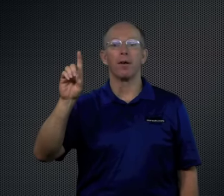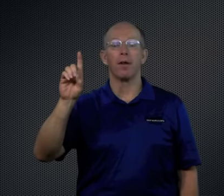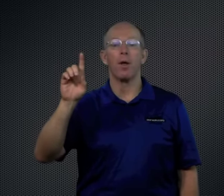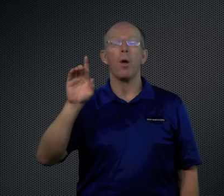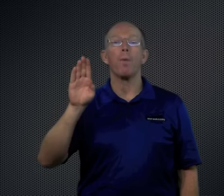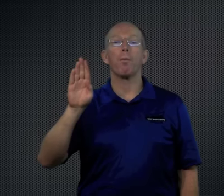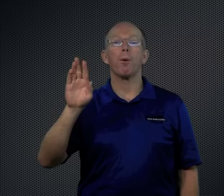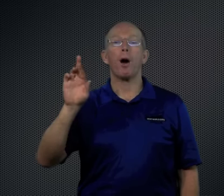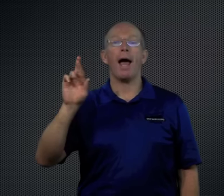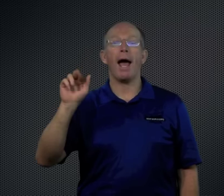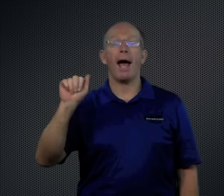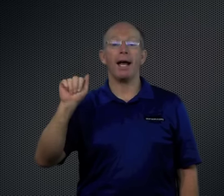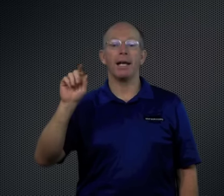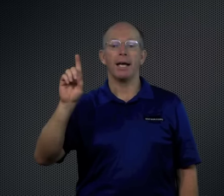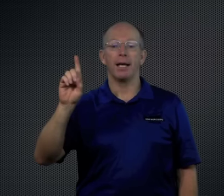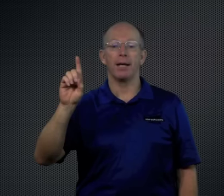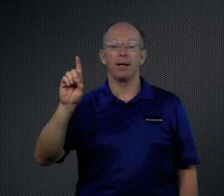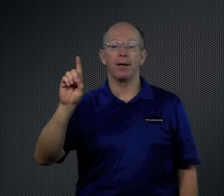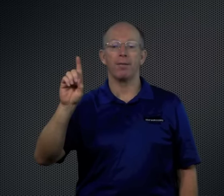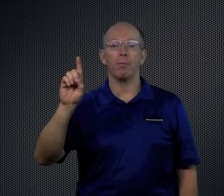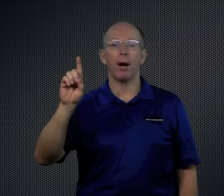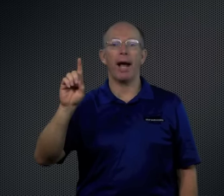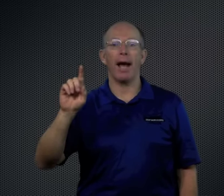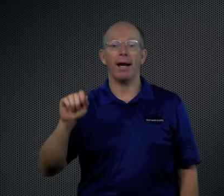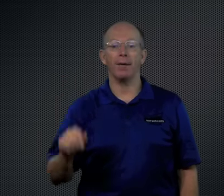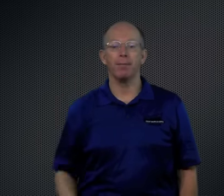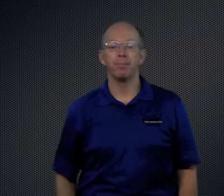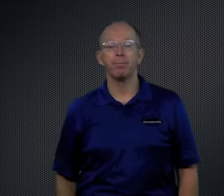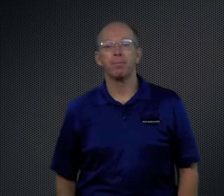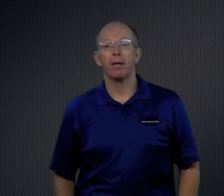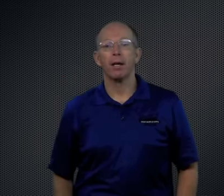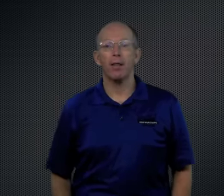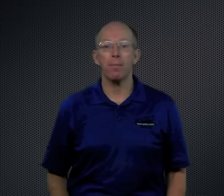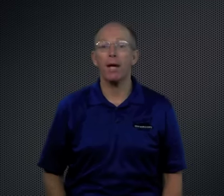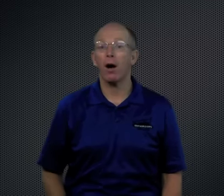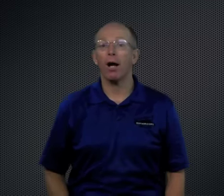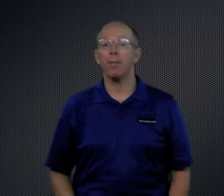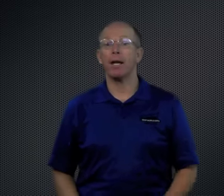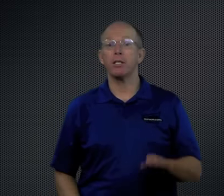Brad. Brad. Another BR combination.